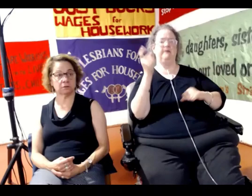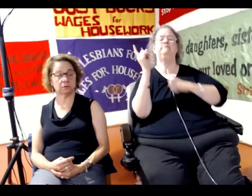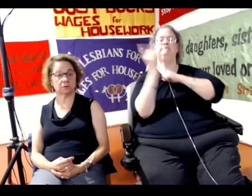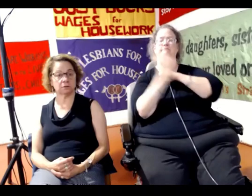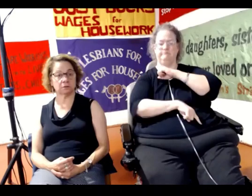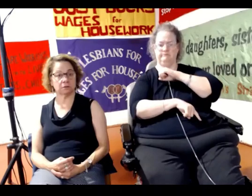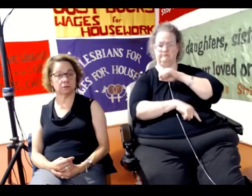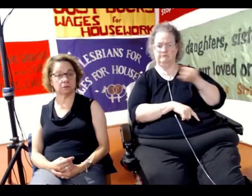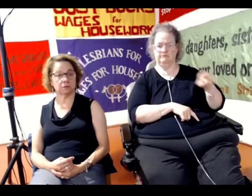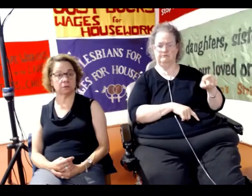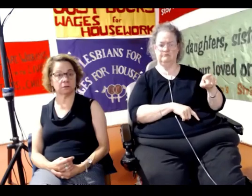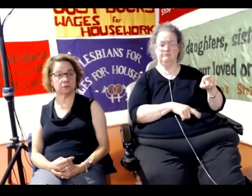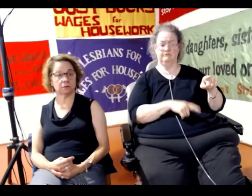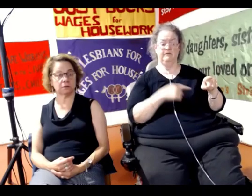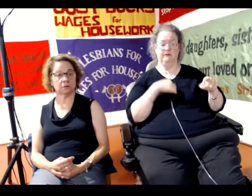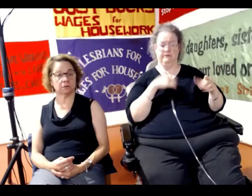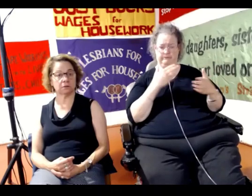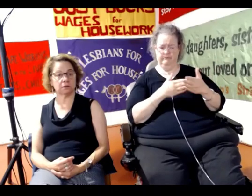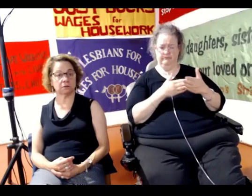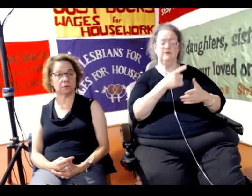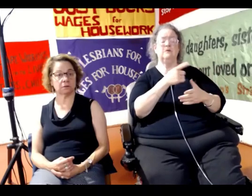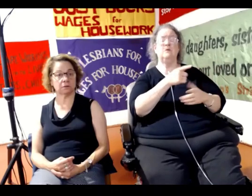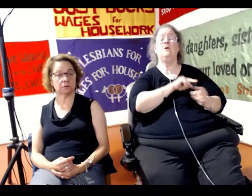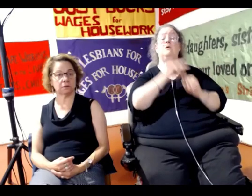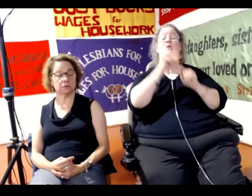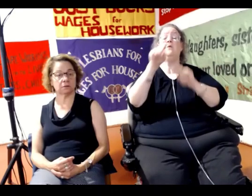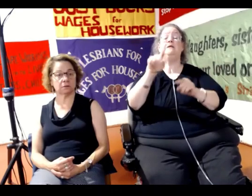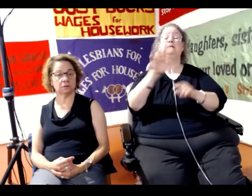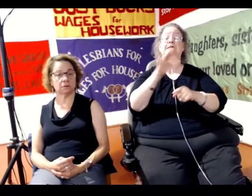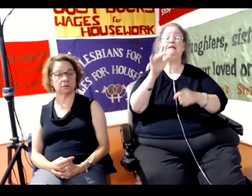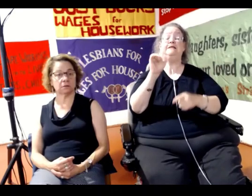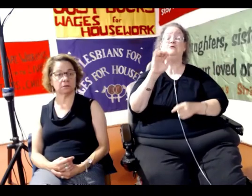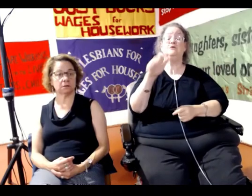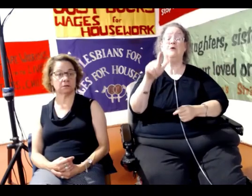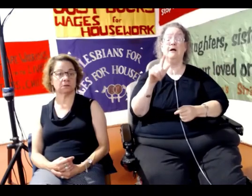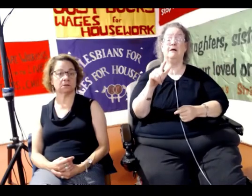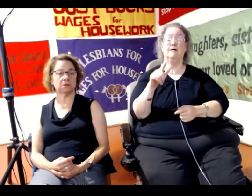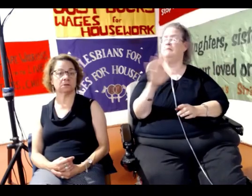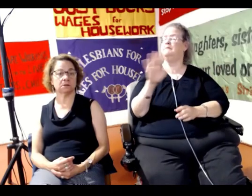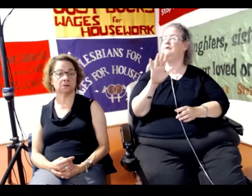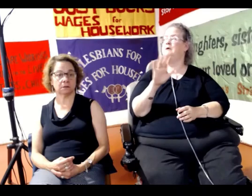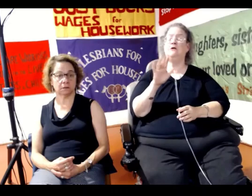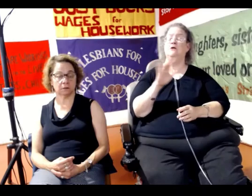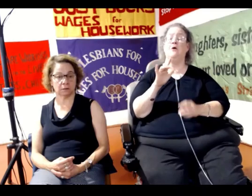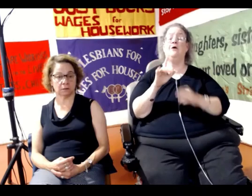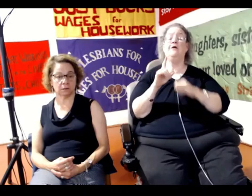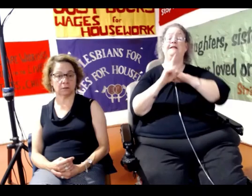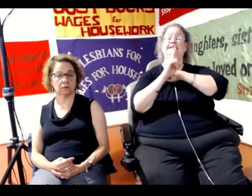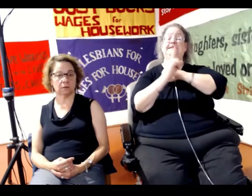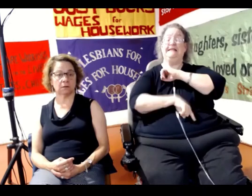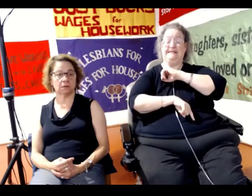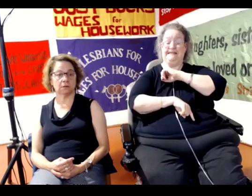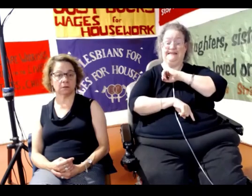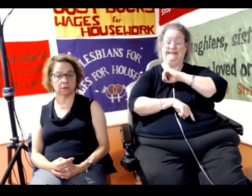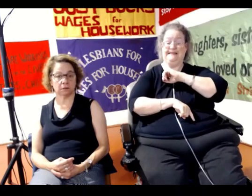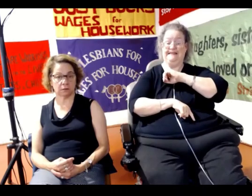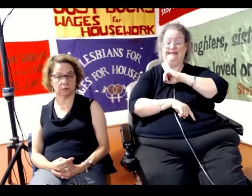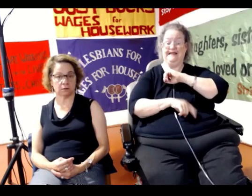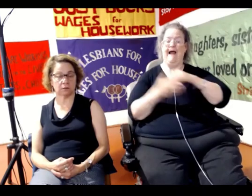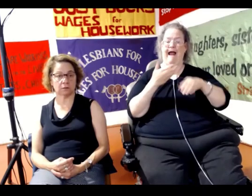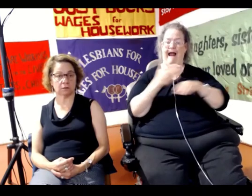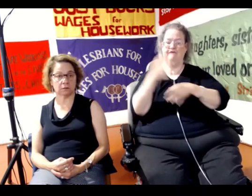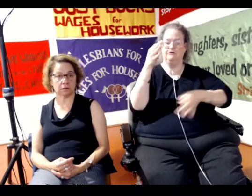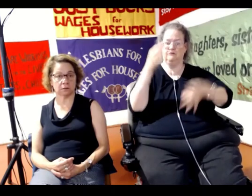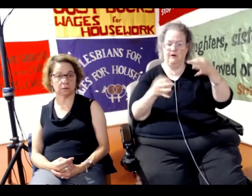we went to his trial to have a protest outside, sorry, not the trial, the sentencing at the end of the trial, to have a